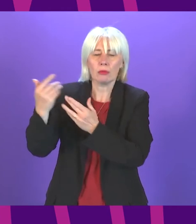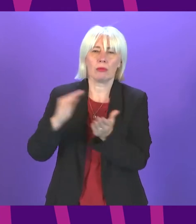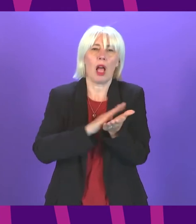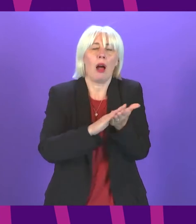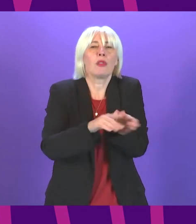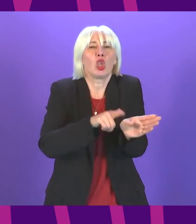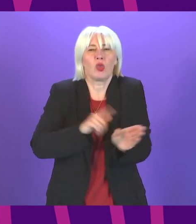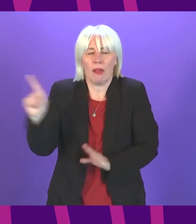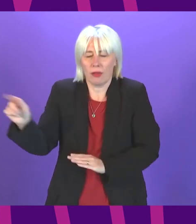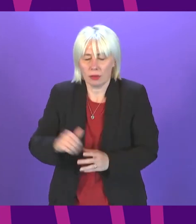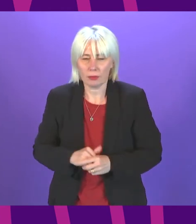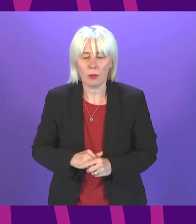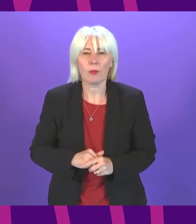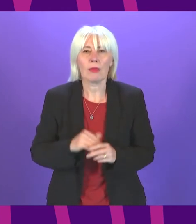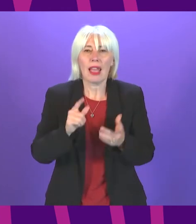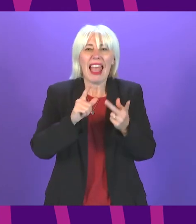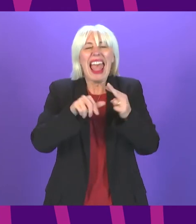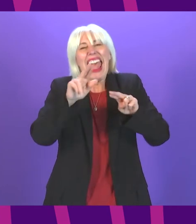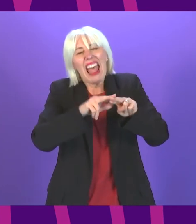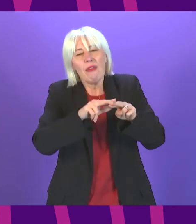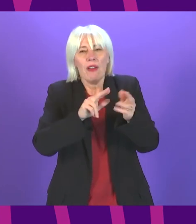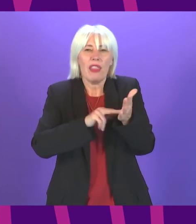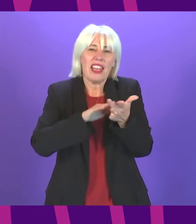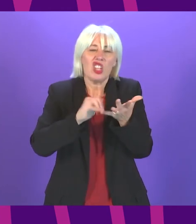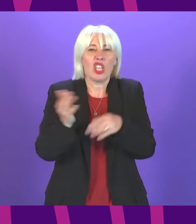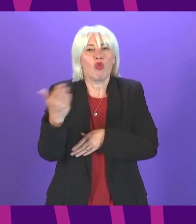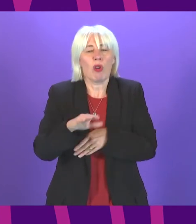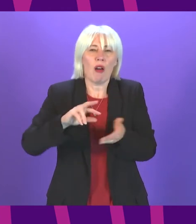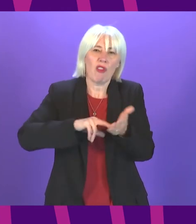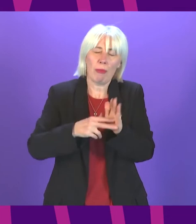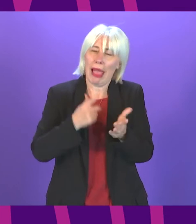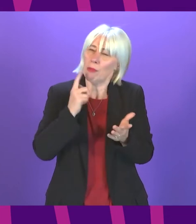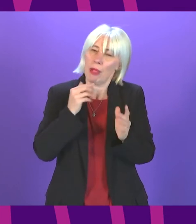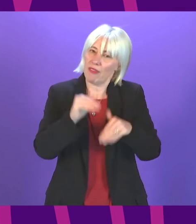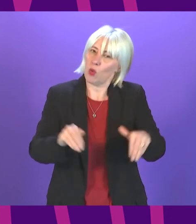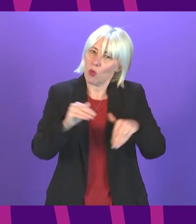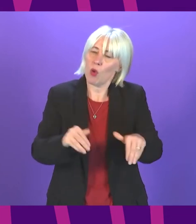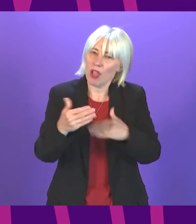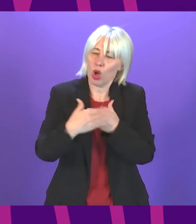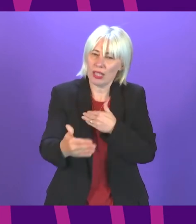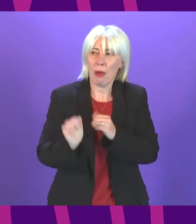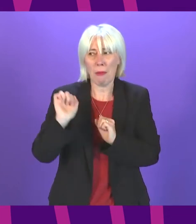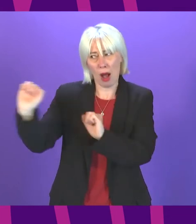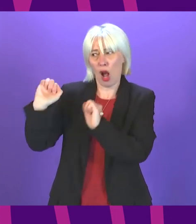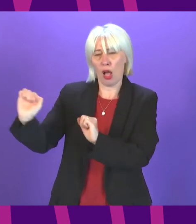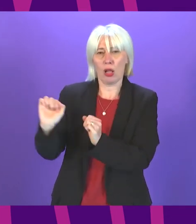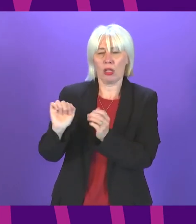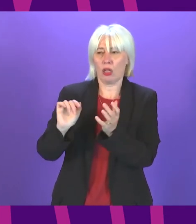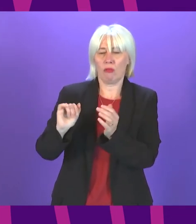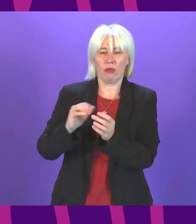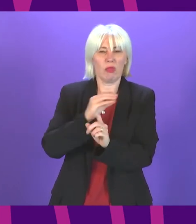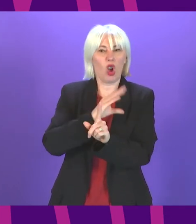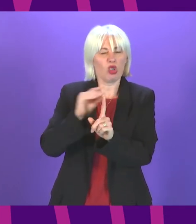she says if the NHS recovery plan is anything to go by they've got a long way does she recognise that her own party the UK government